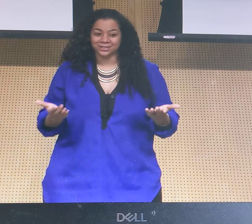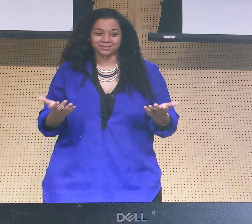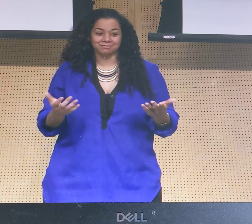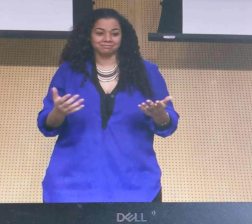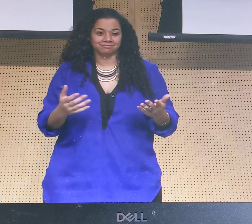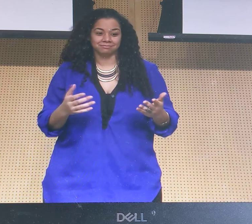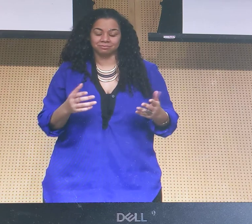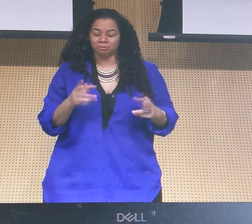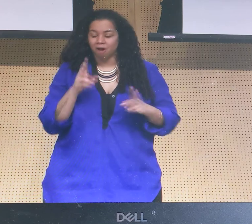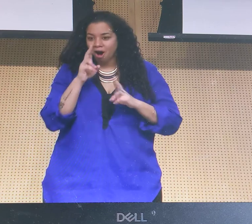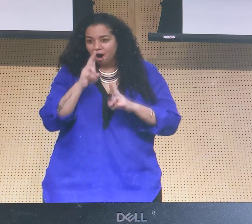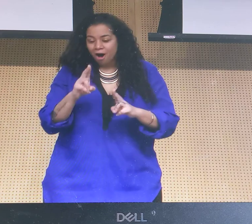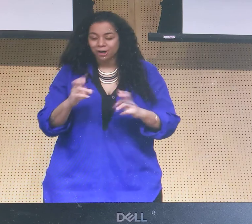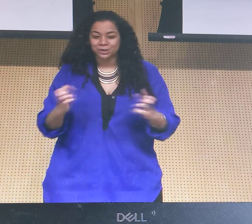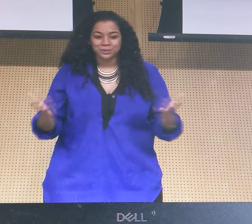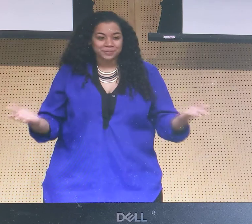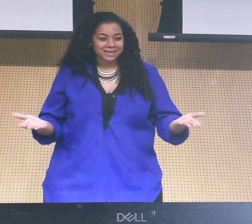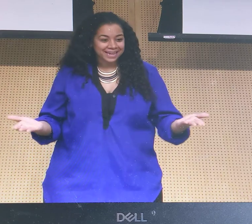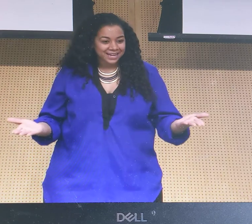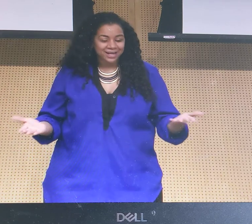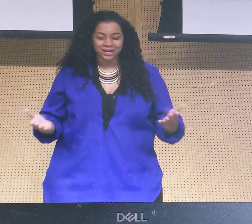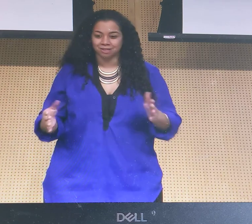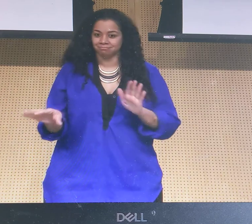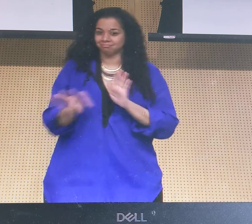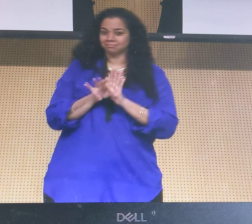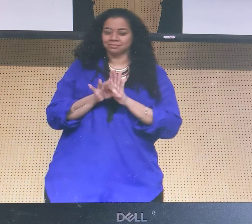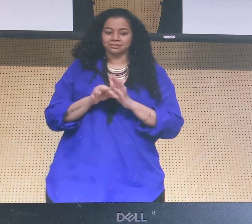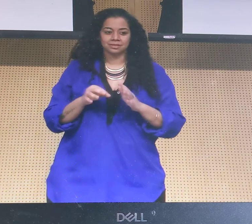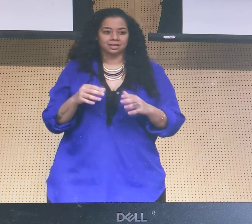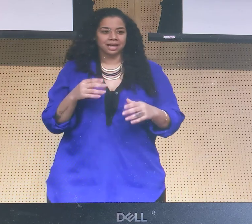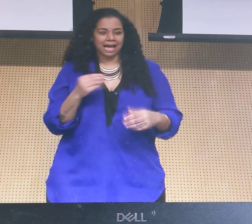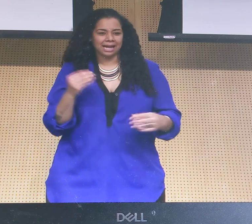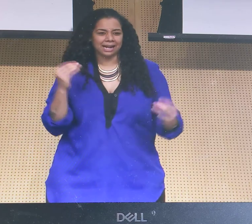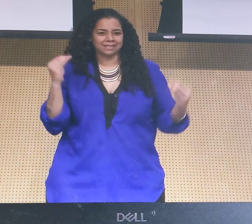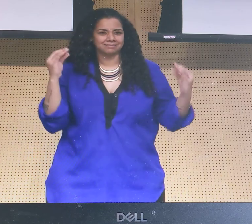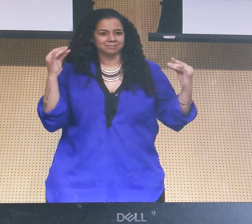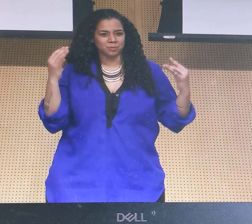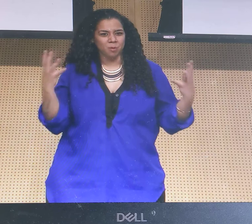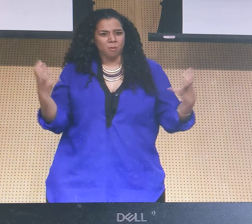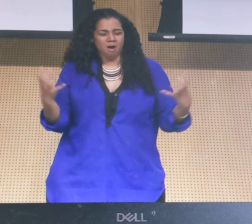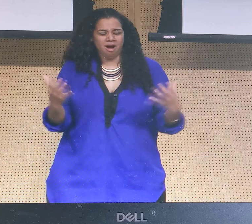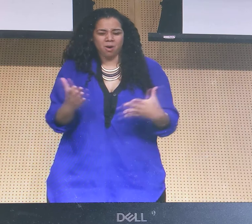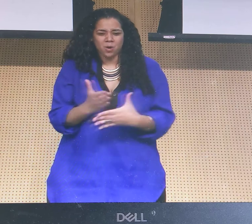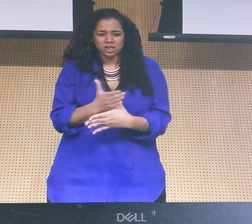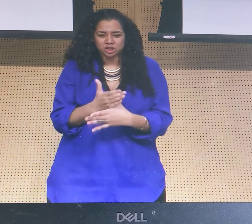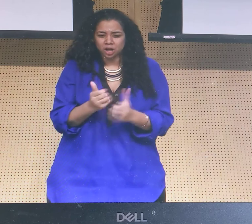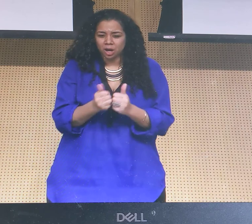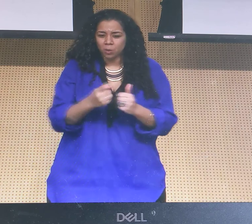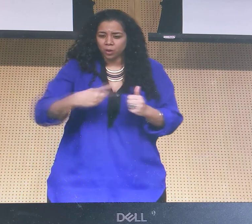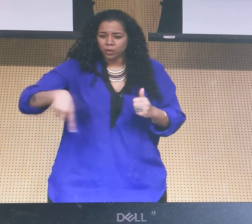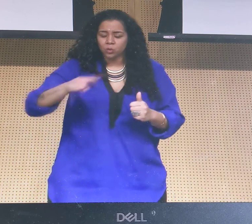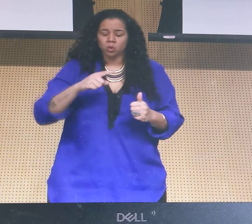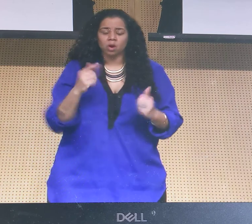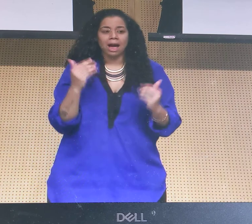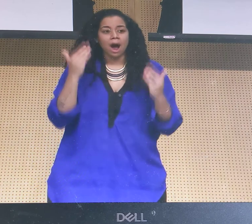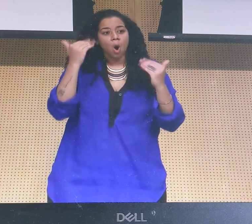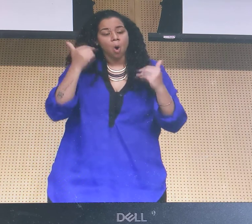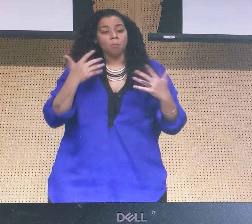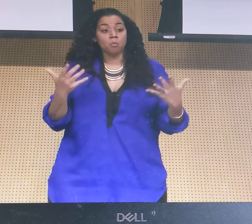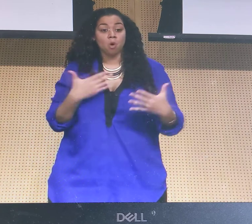Well, so I am here. I am so honored to be here. I'm honored to be chosen. And when I was thinking about what I wanted